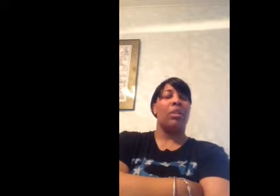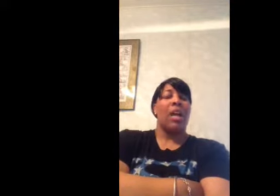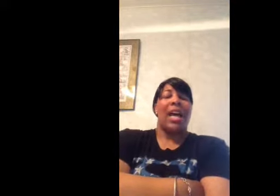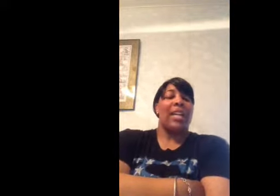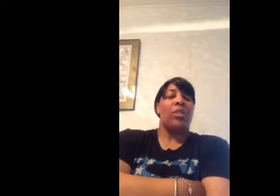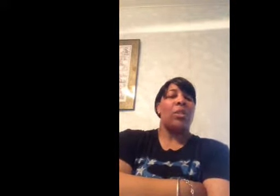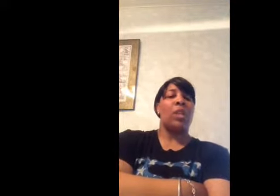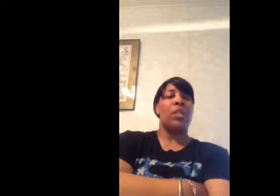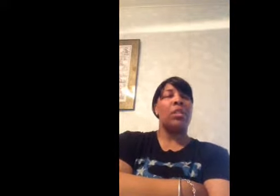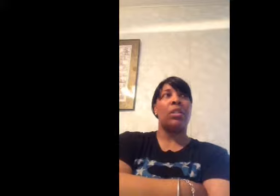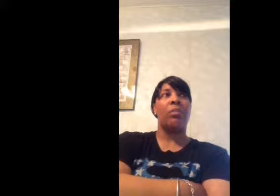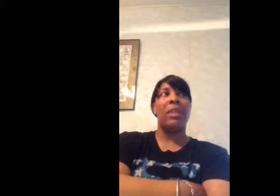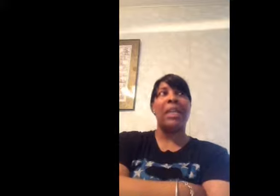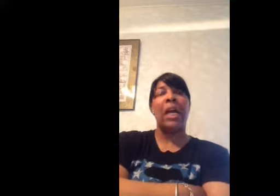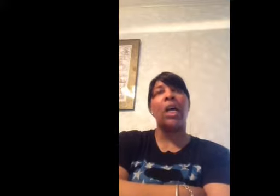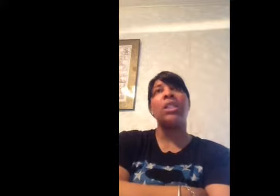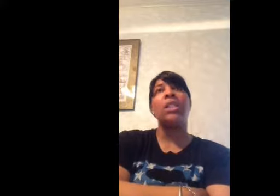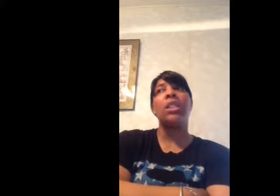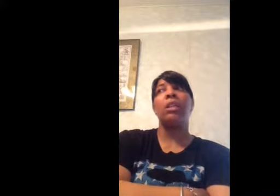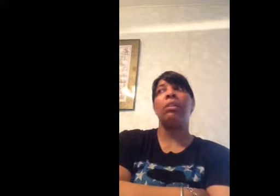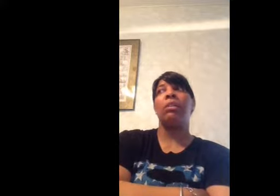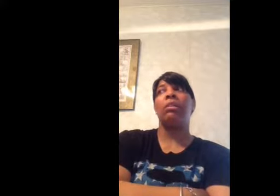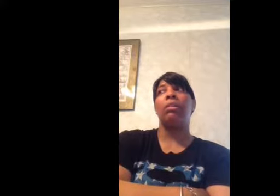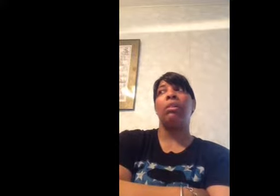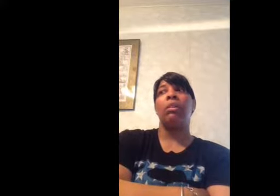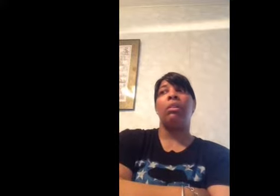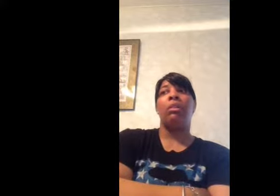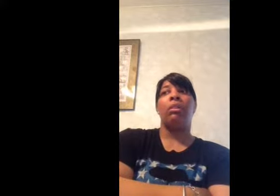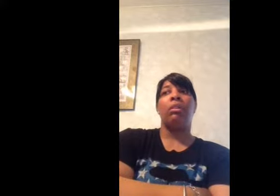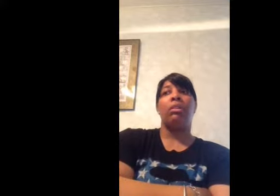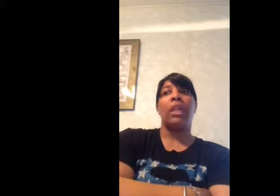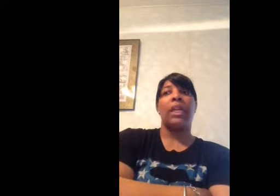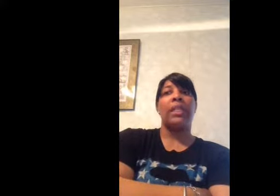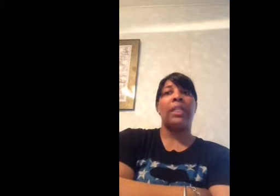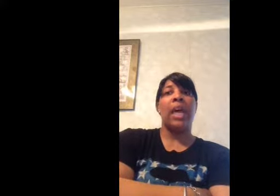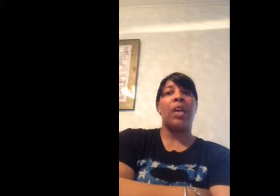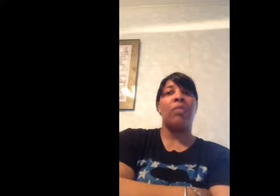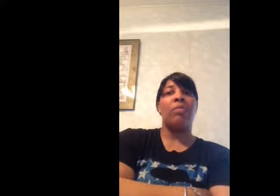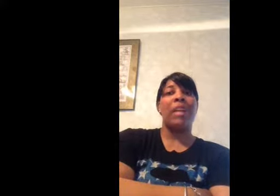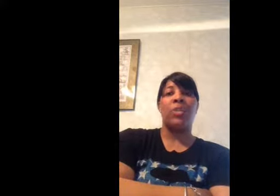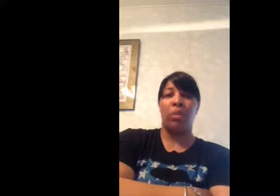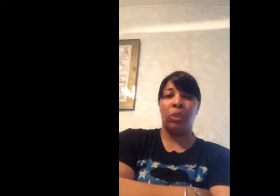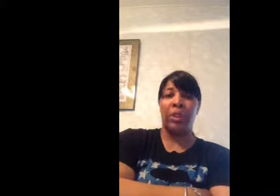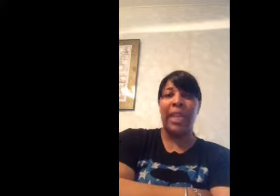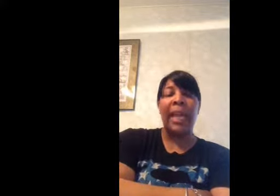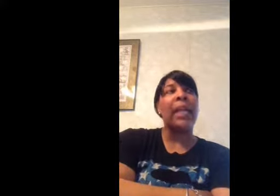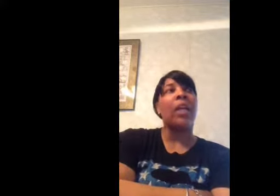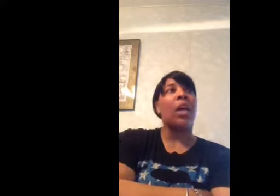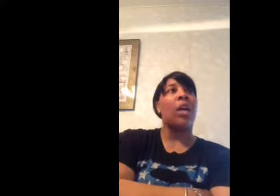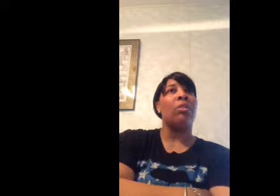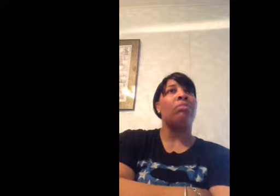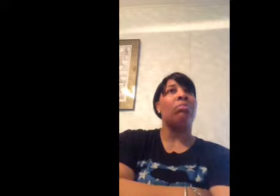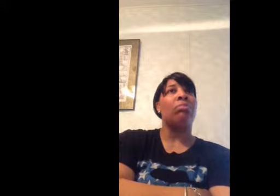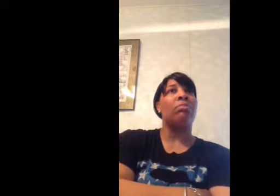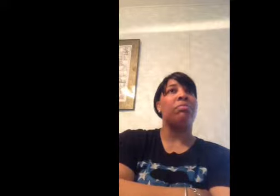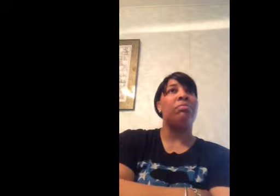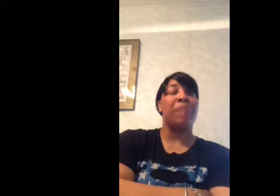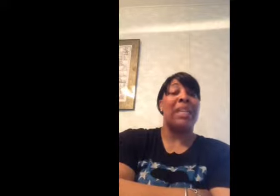I do this because it's out of my normal day of being